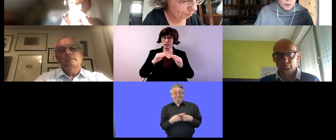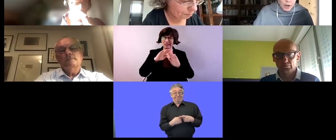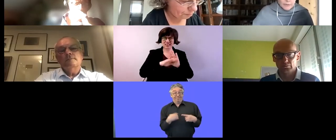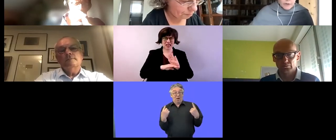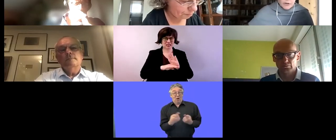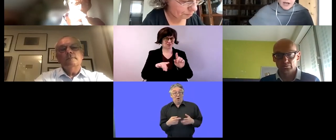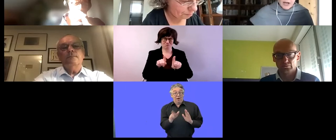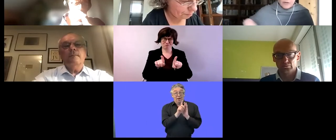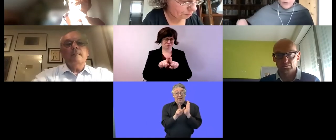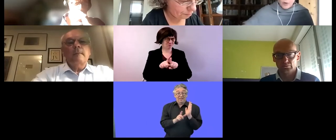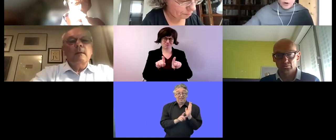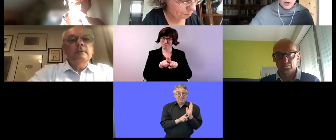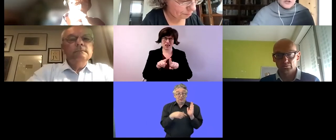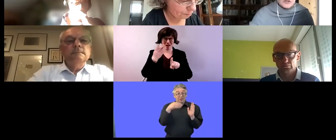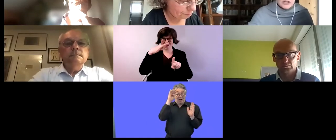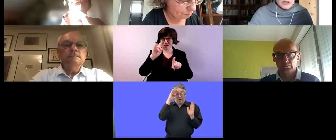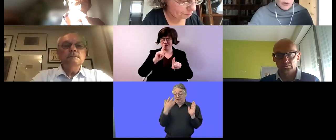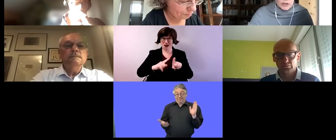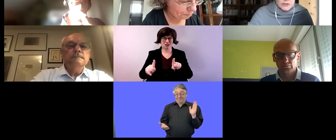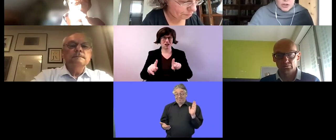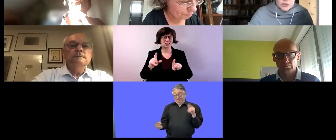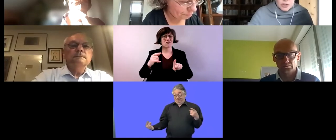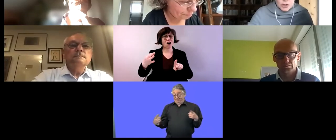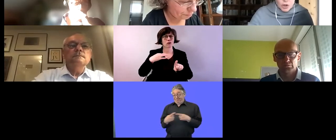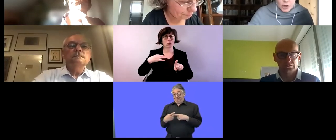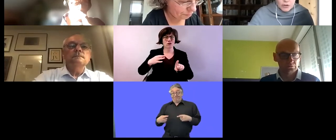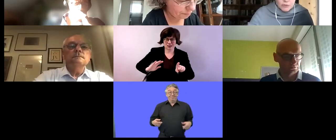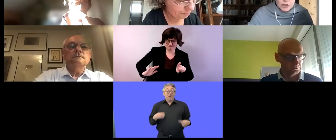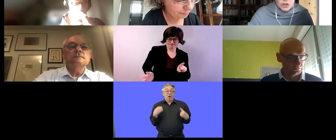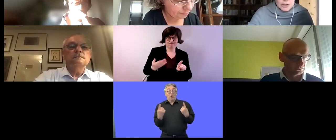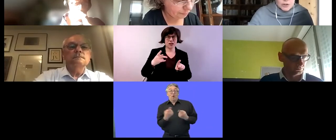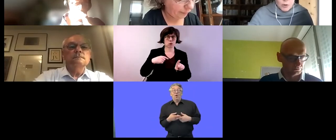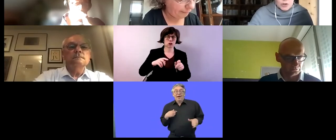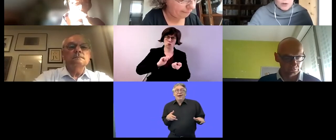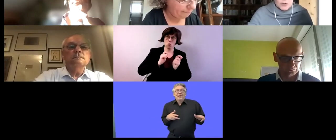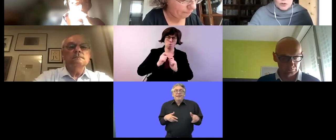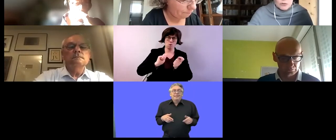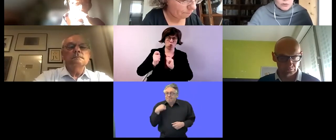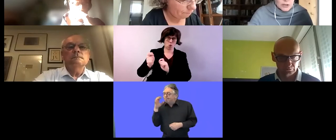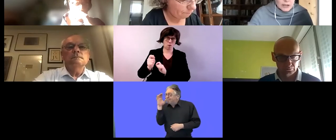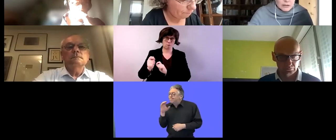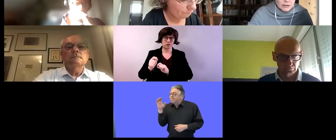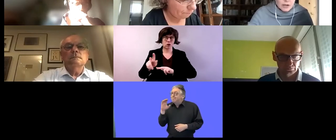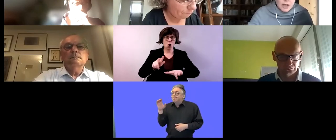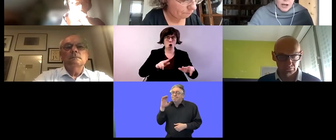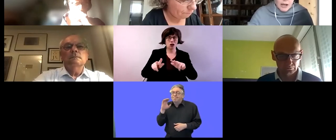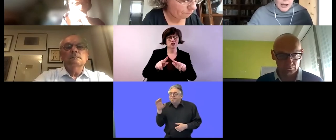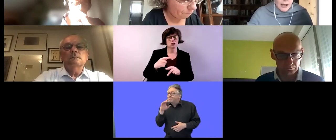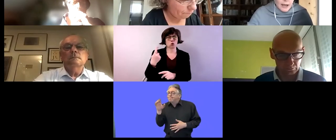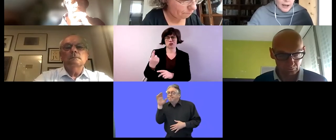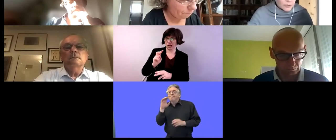was a driver uh for the organizations in charge of running sheltered workshops to to take a look